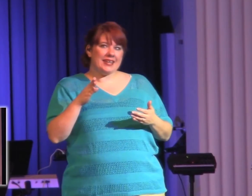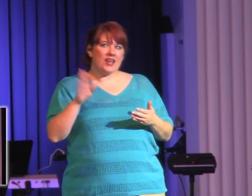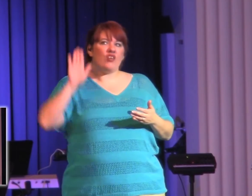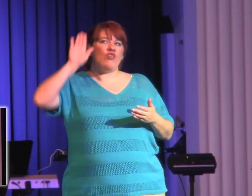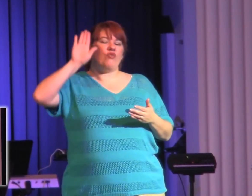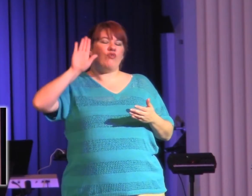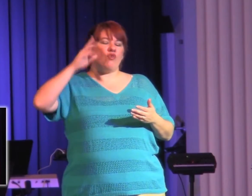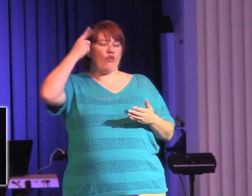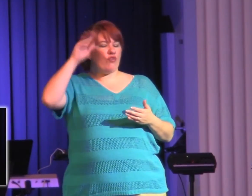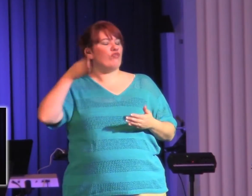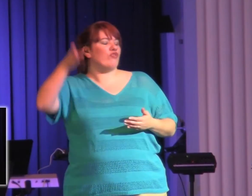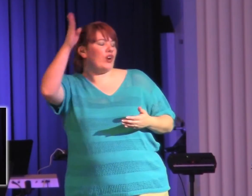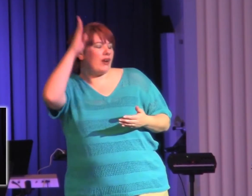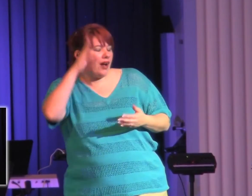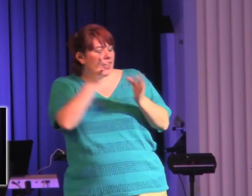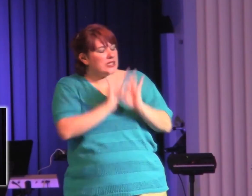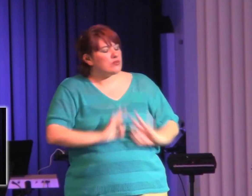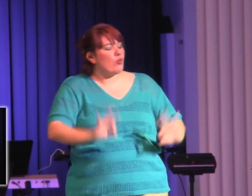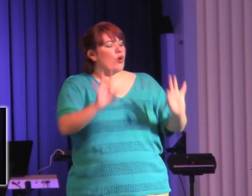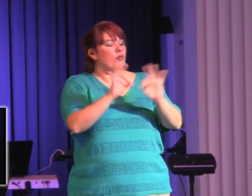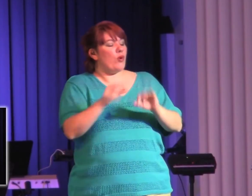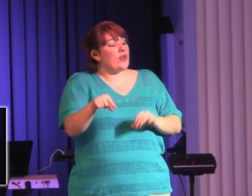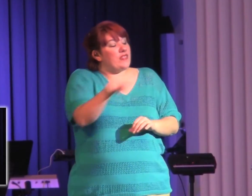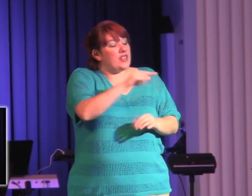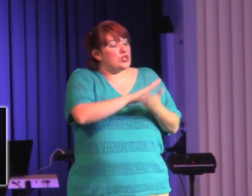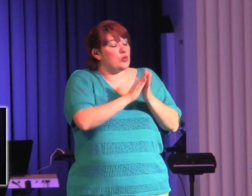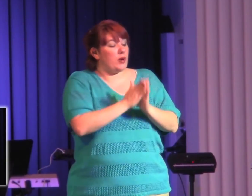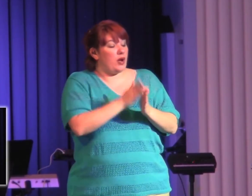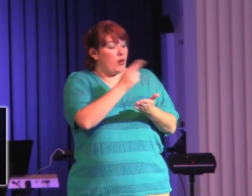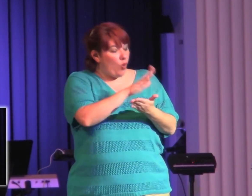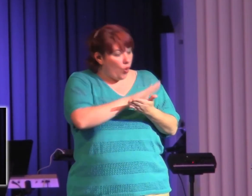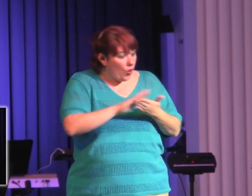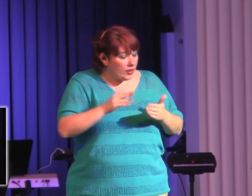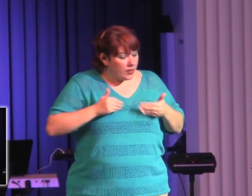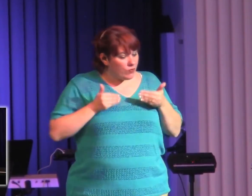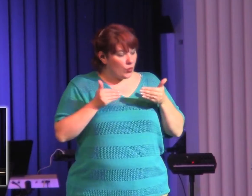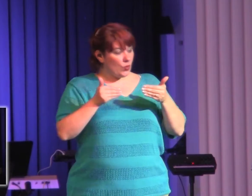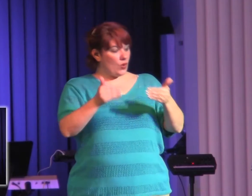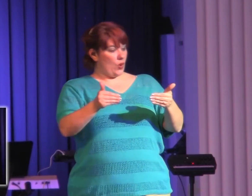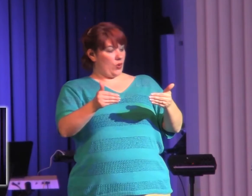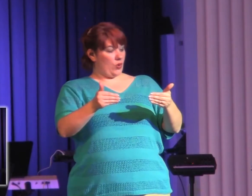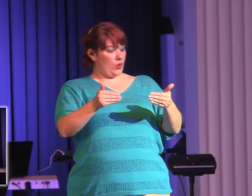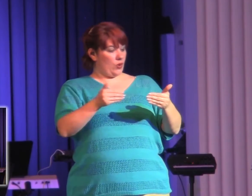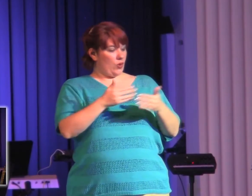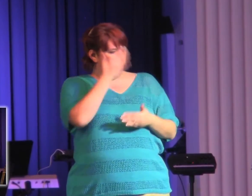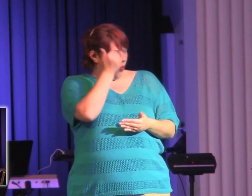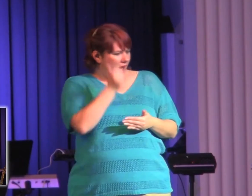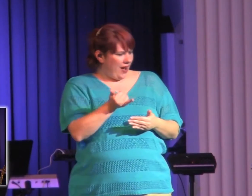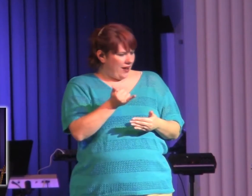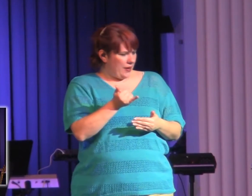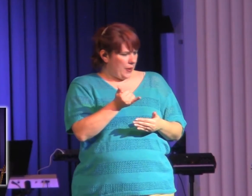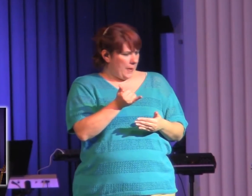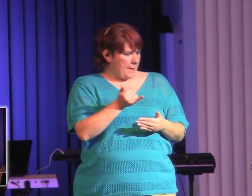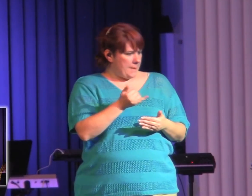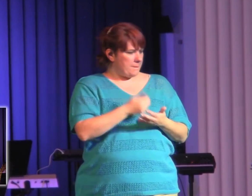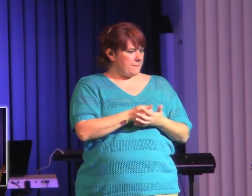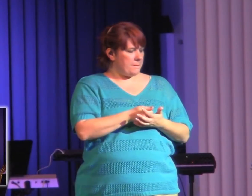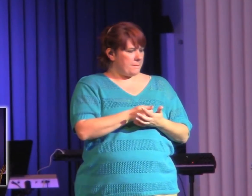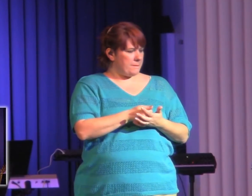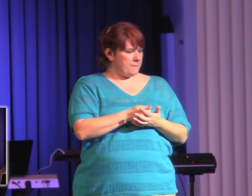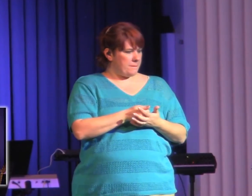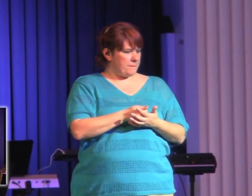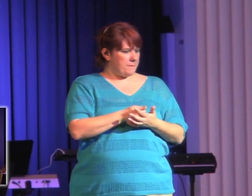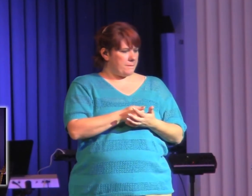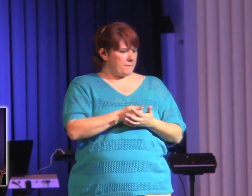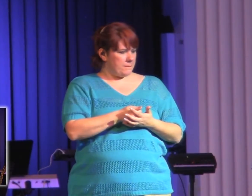live holy before the Lord. Why? Well, because it's his stamp of going, look,